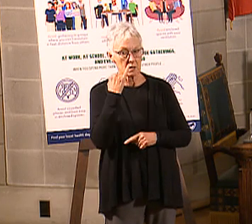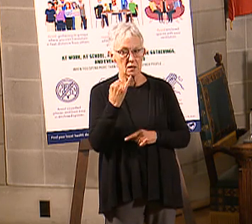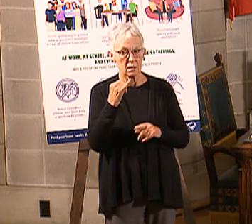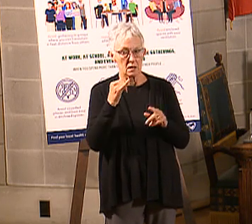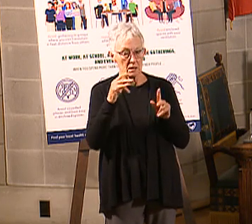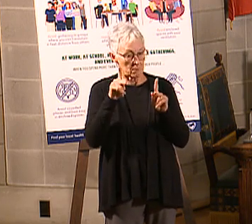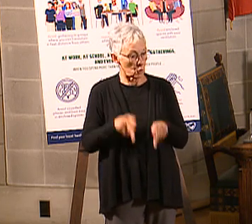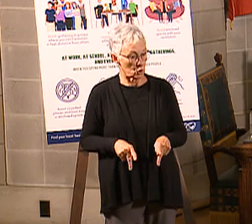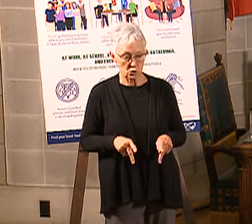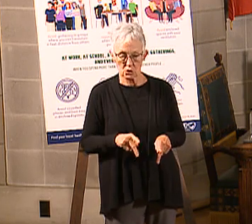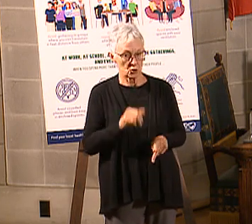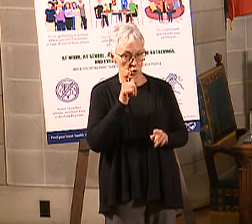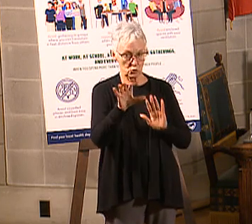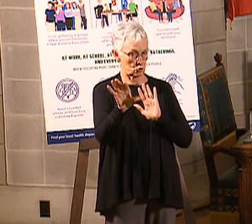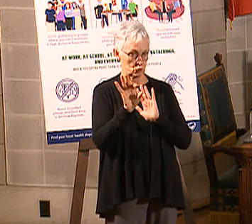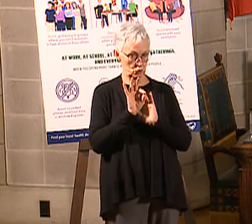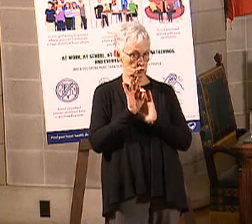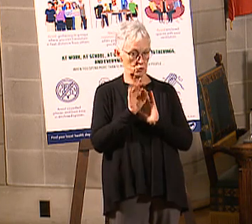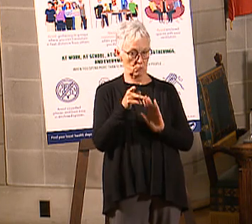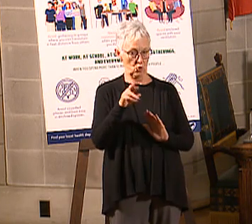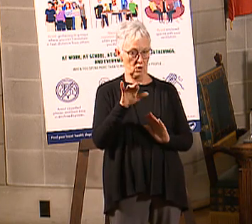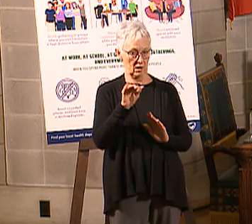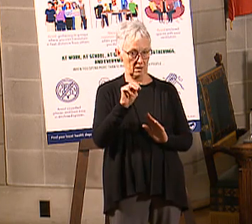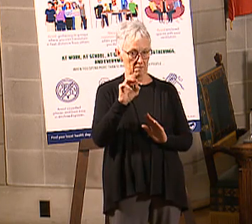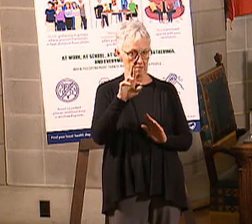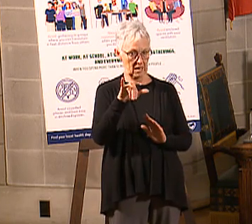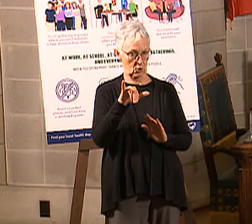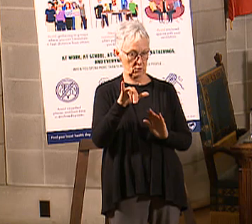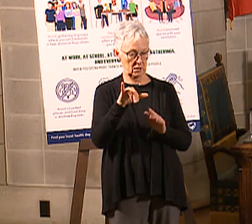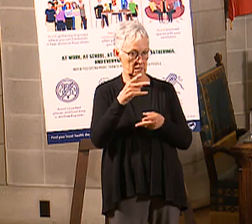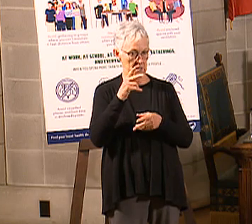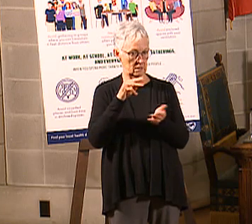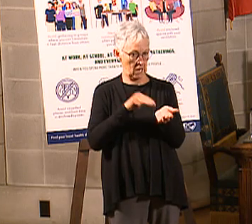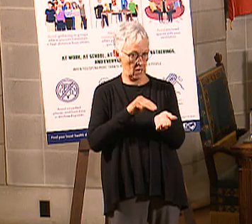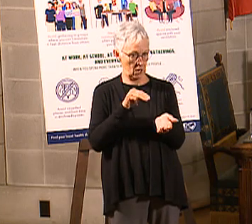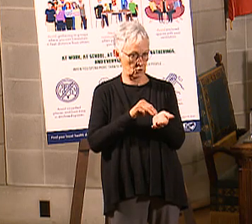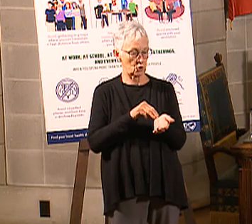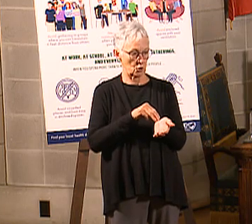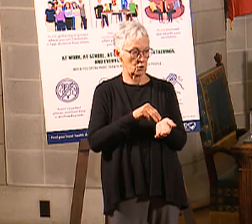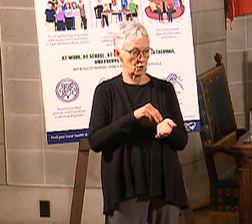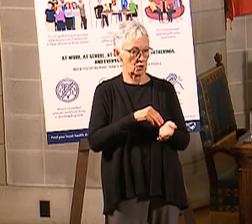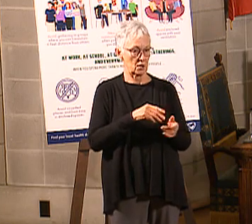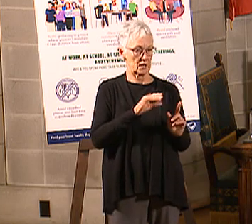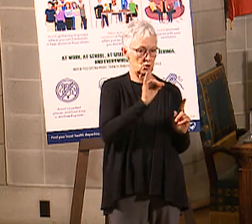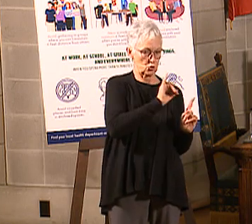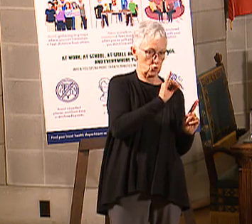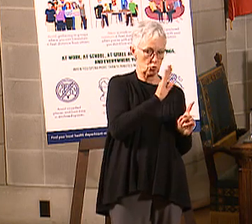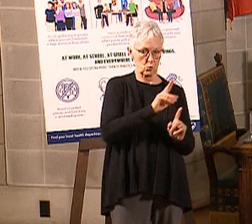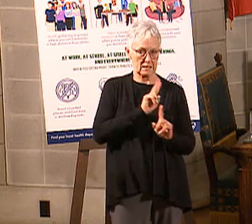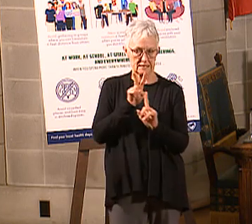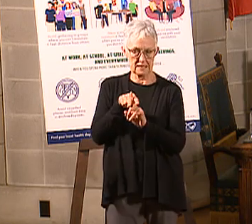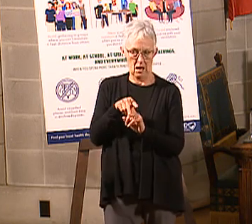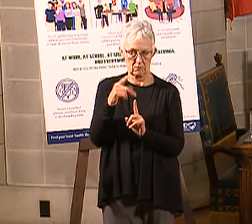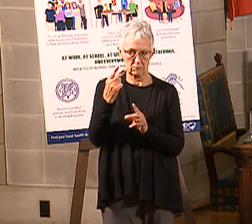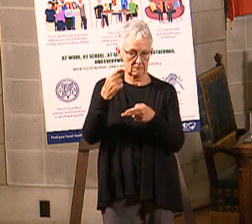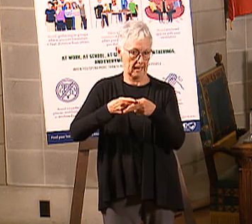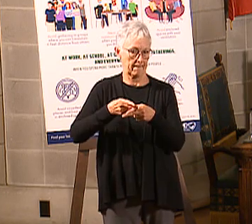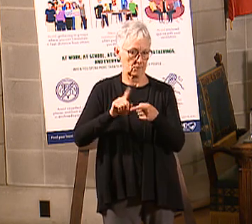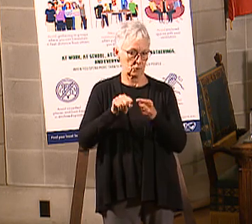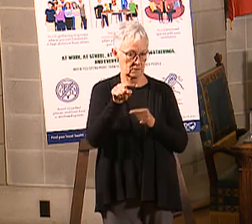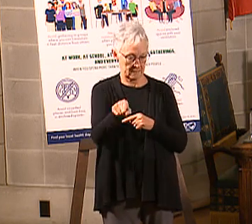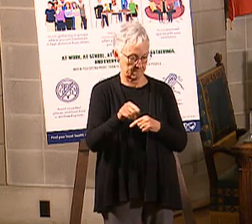does not choose a primary care provider, one will be assigned to them. So that requirement will be met one way or the other.